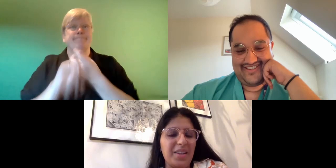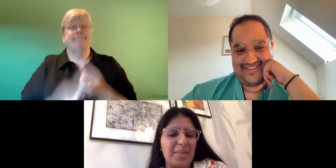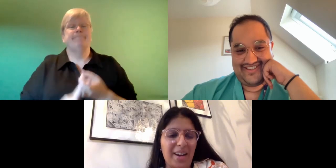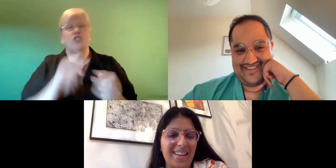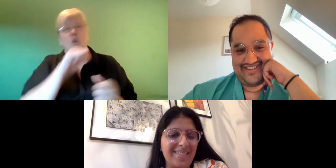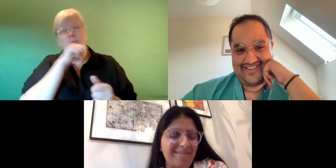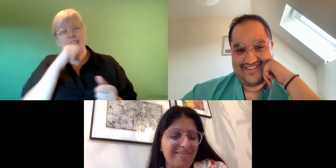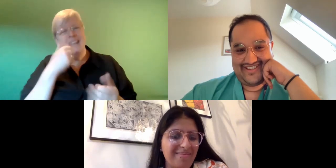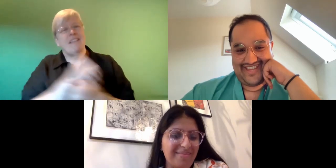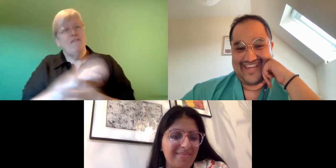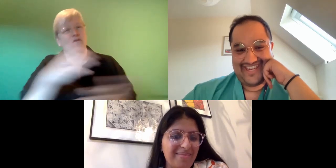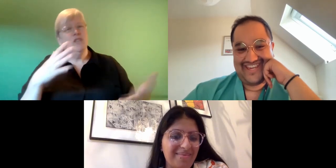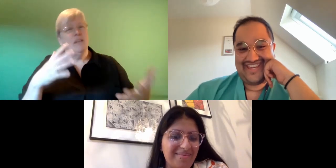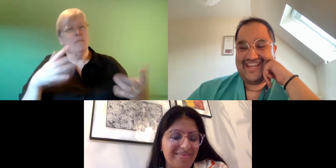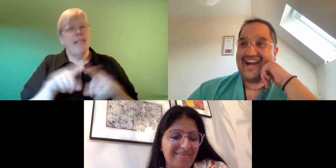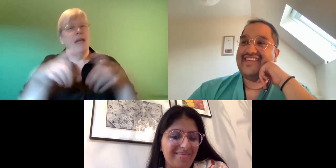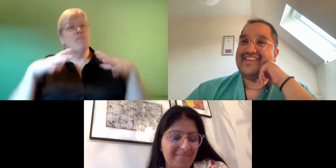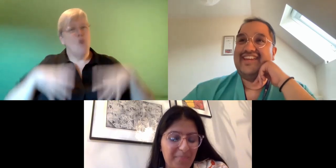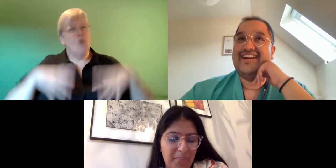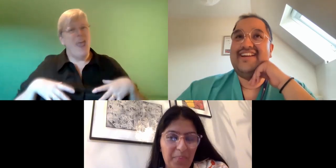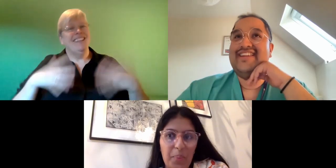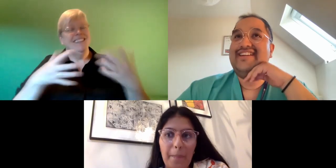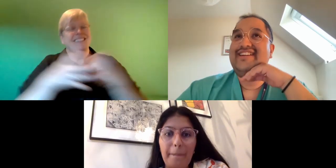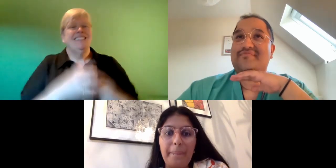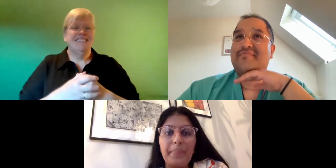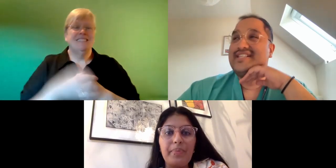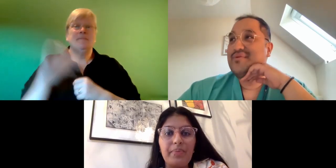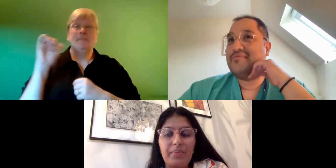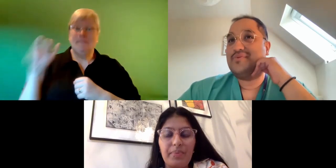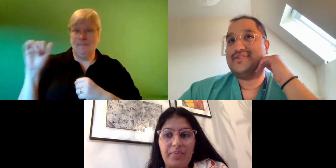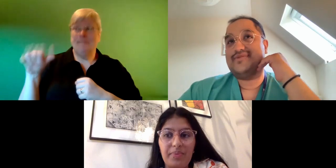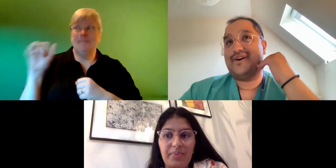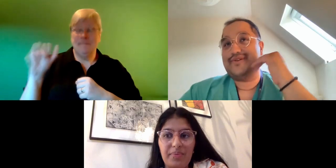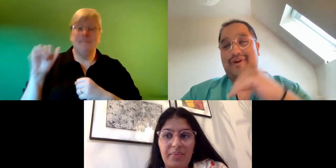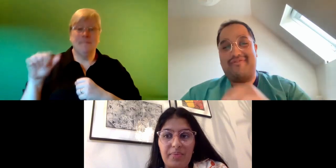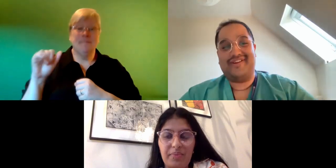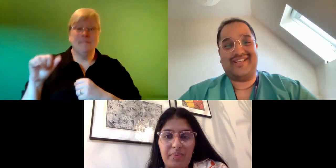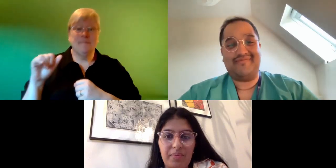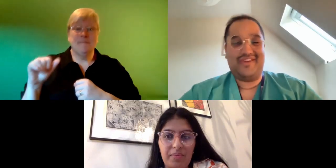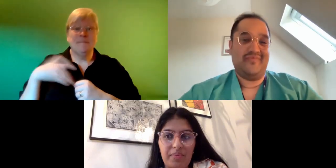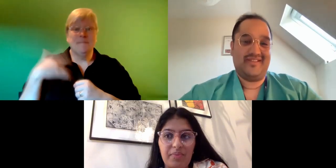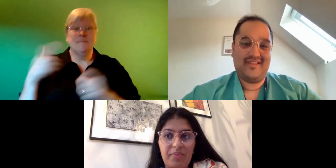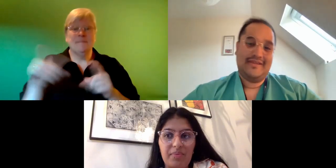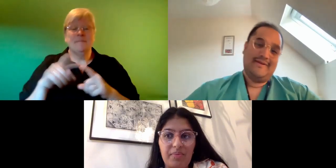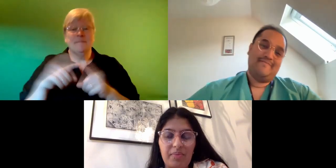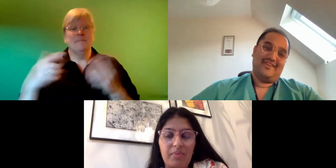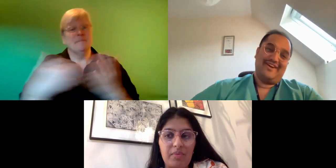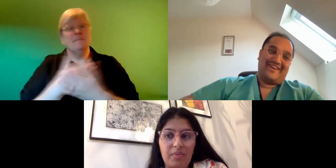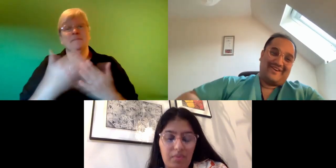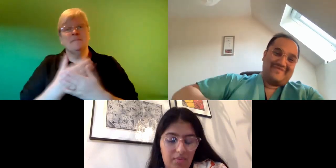it's nice break i think yeah i think my takeaway from it was as well it's quite refreshing to be human